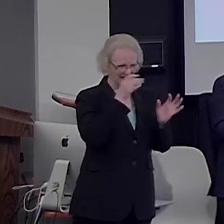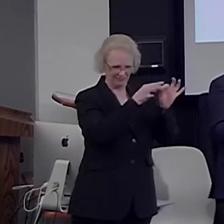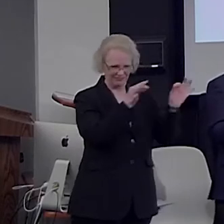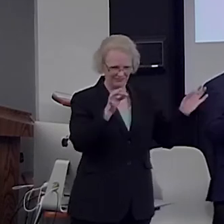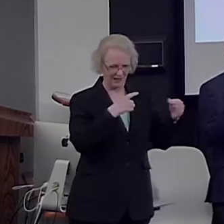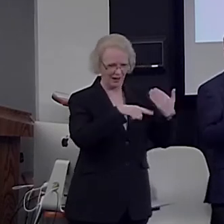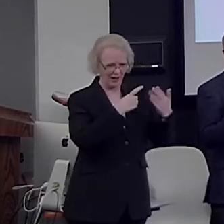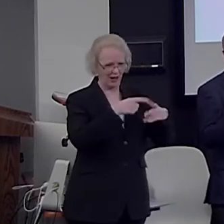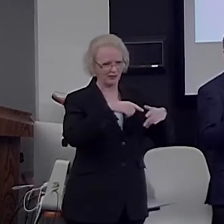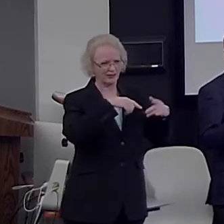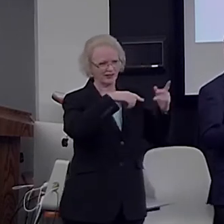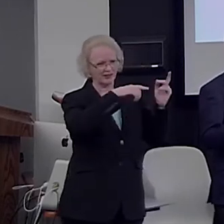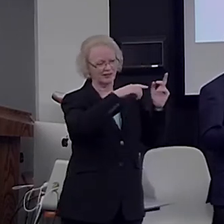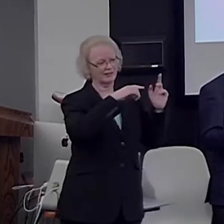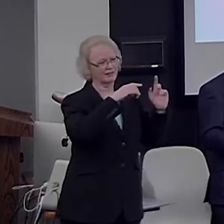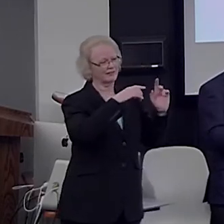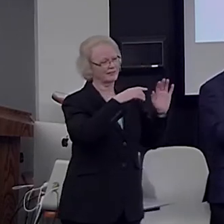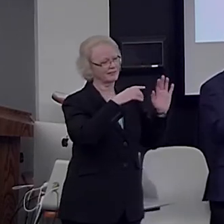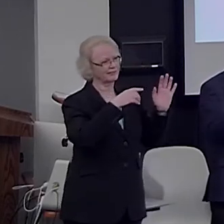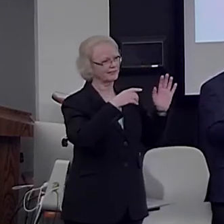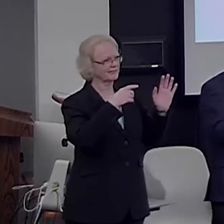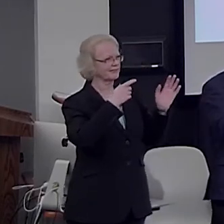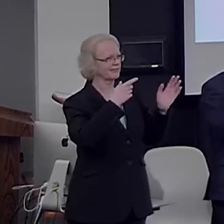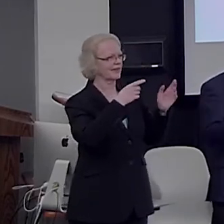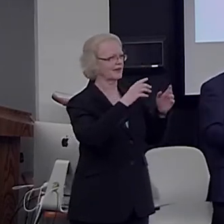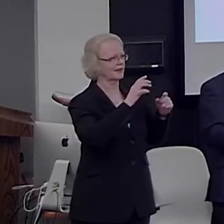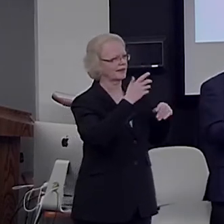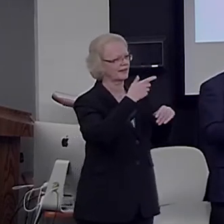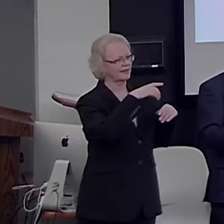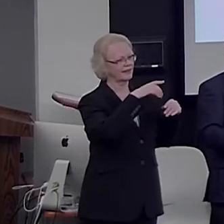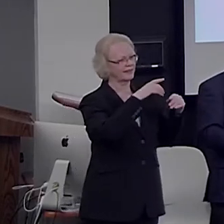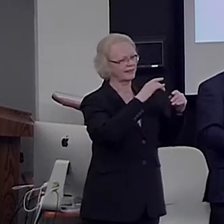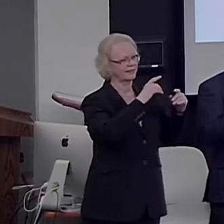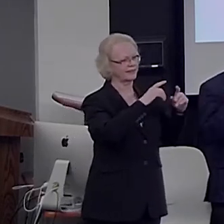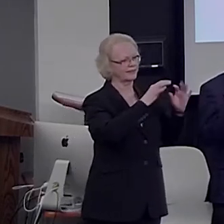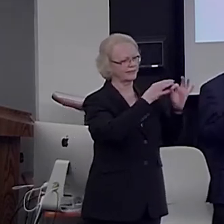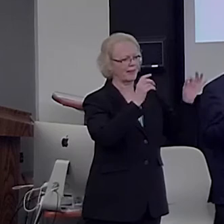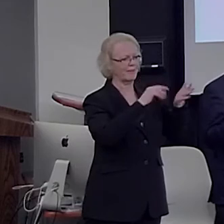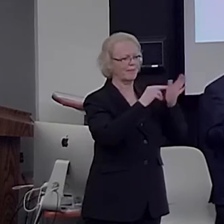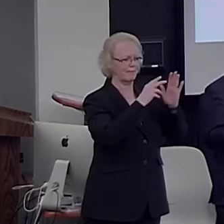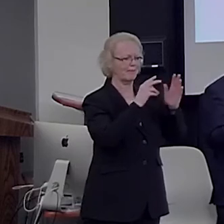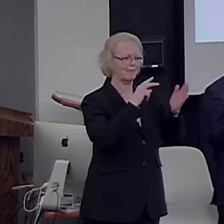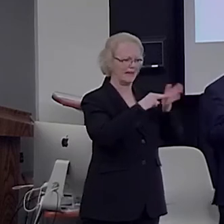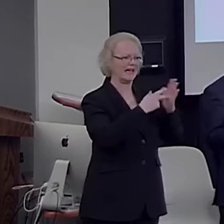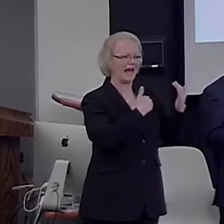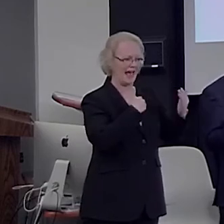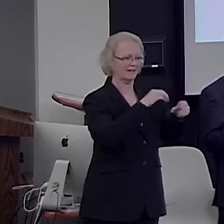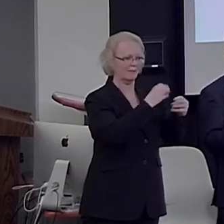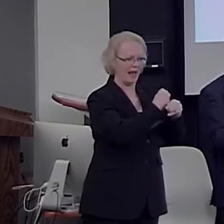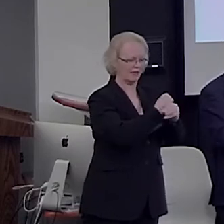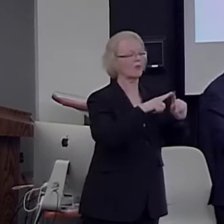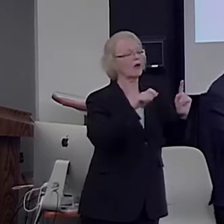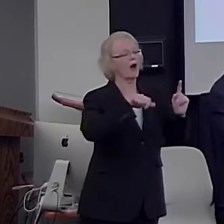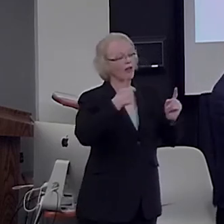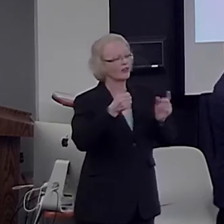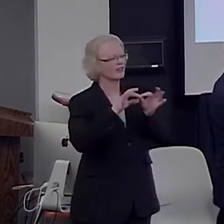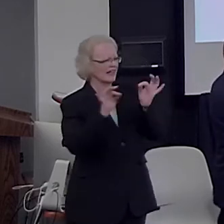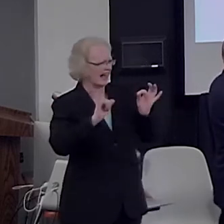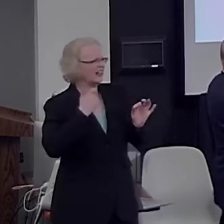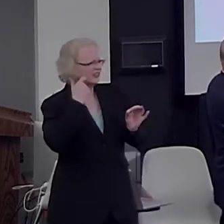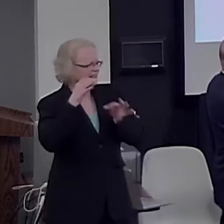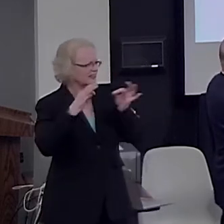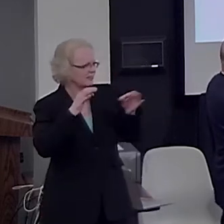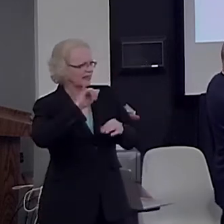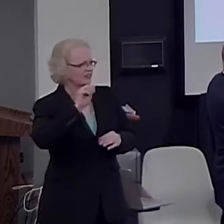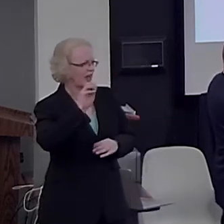sentences is a little bit like Java or Rocky. We mix words together. It sounds like mathematics, but it's not mathematics. So, when